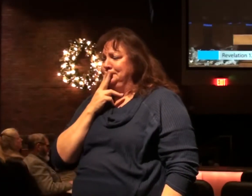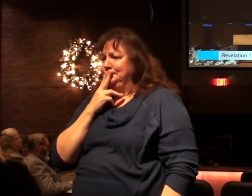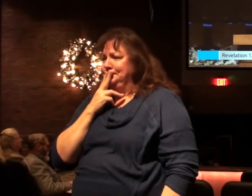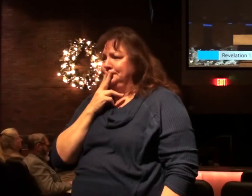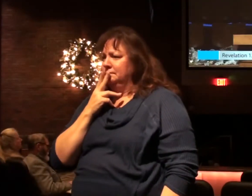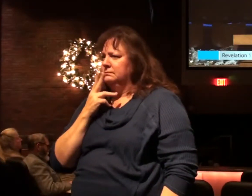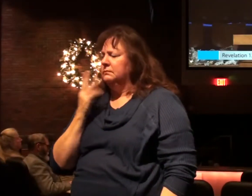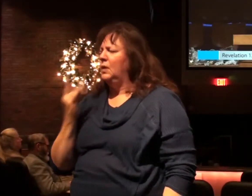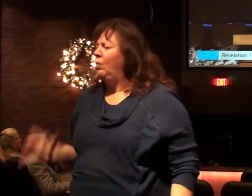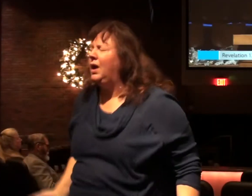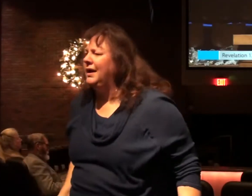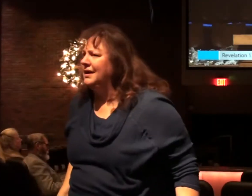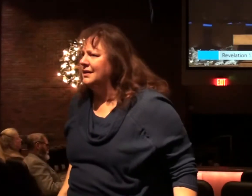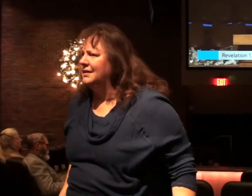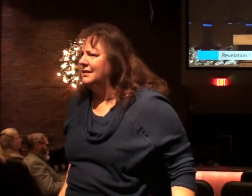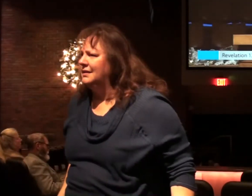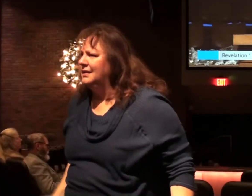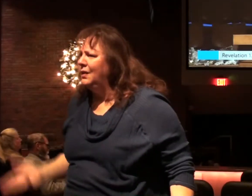anything. Why?